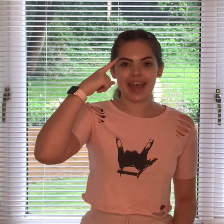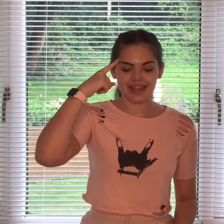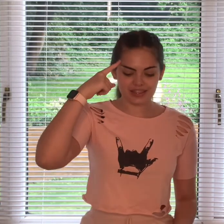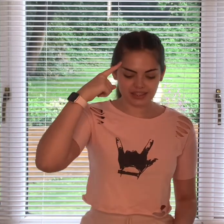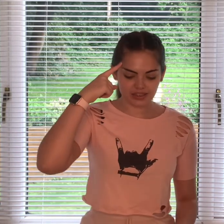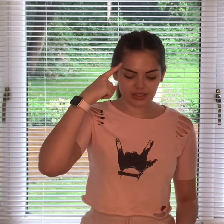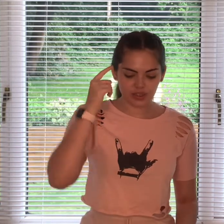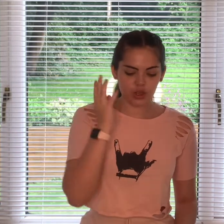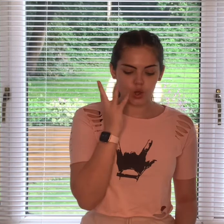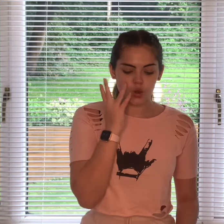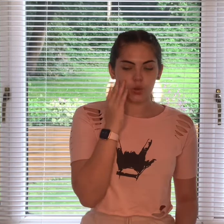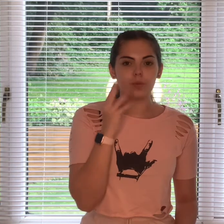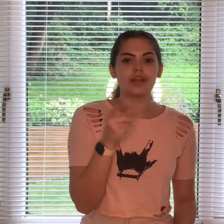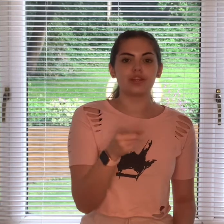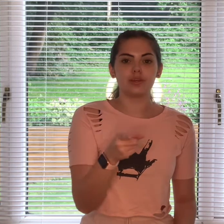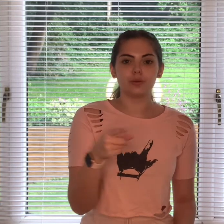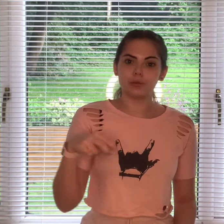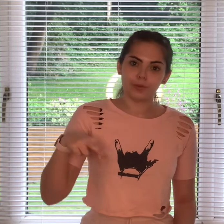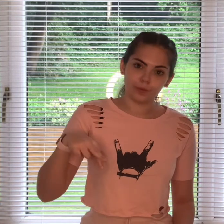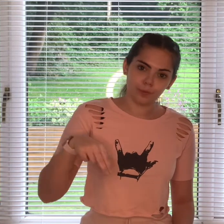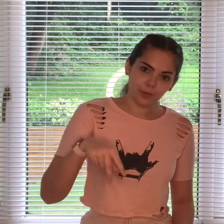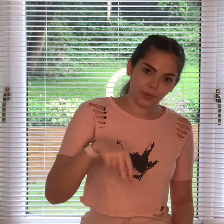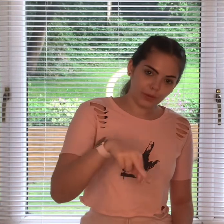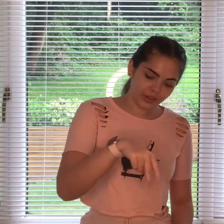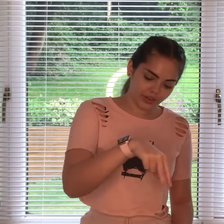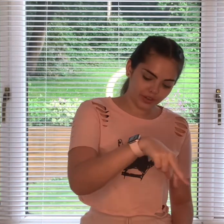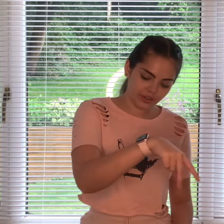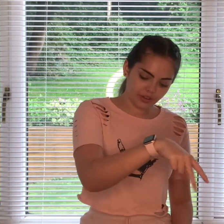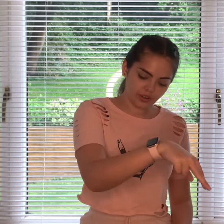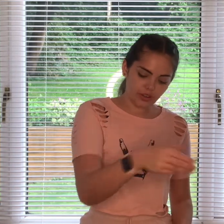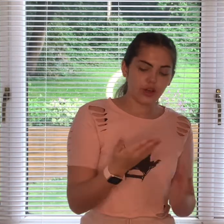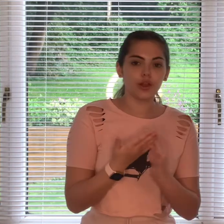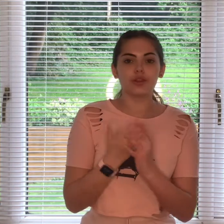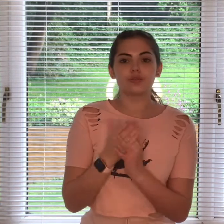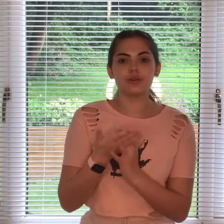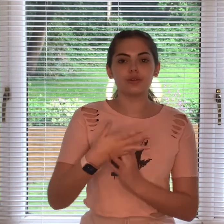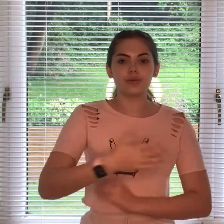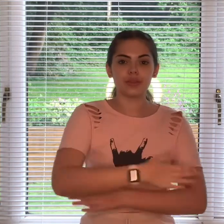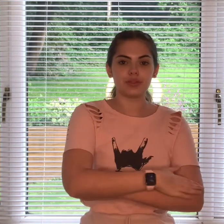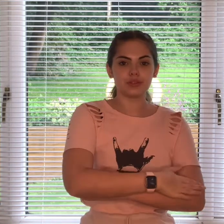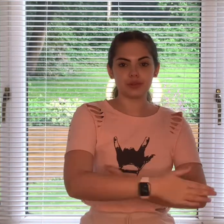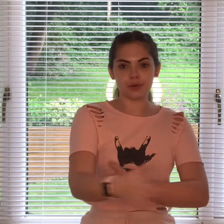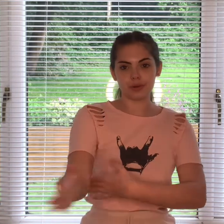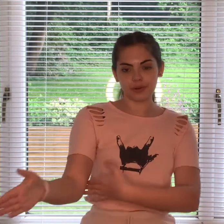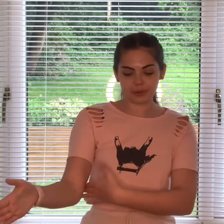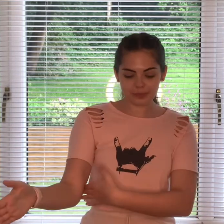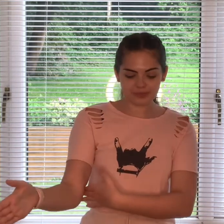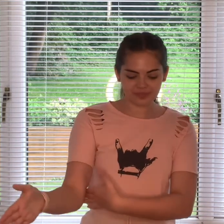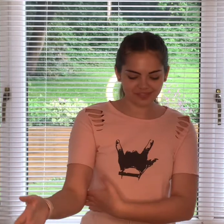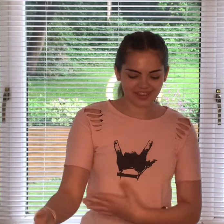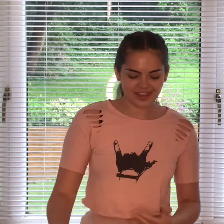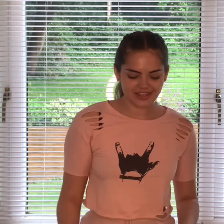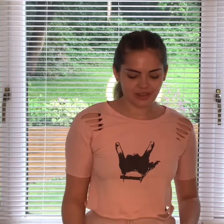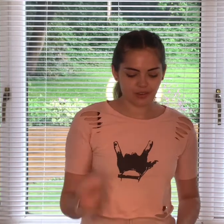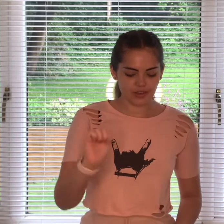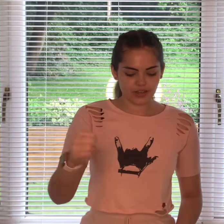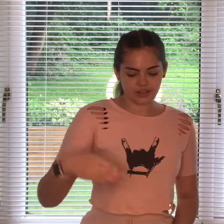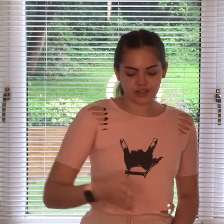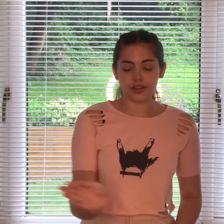when you walk through the door so you're turning